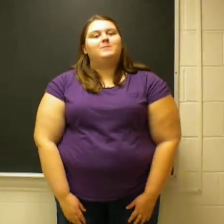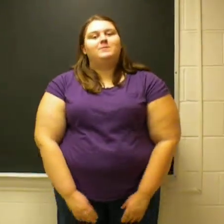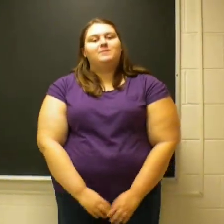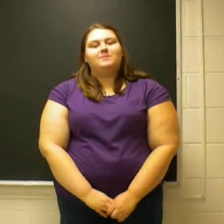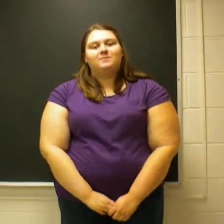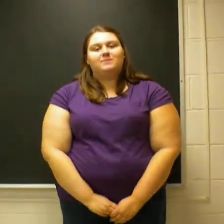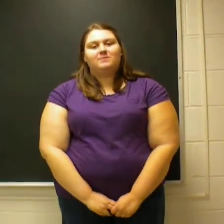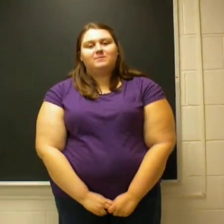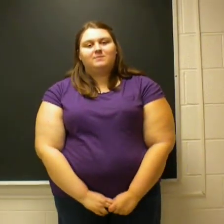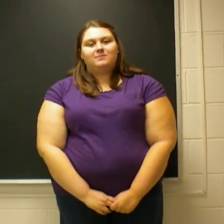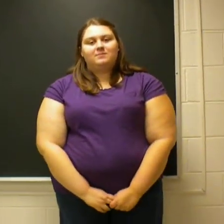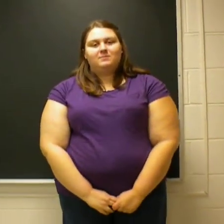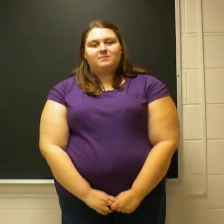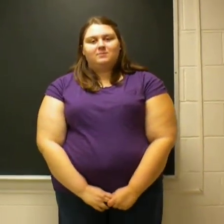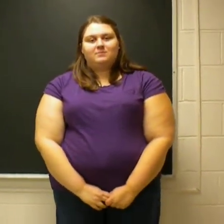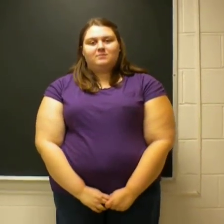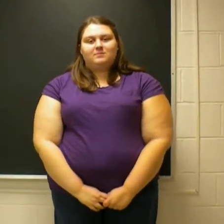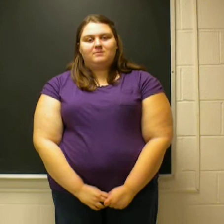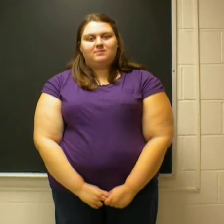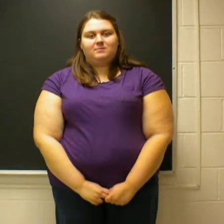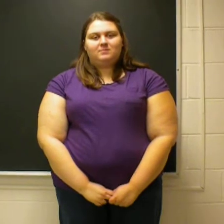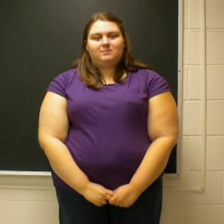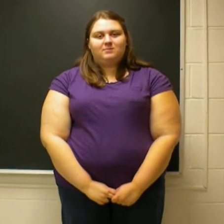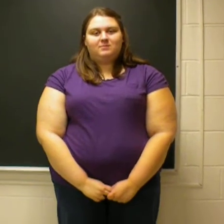The professor wanted to be well-liked by his students.